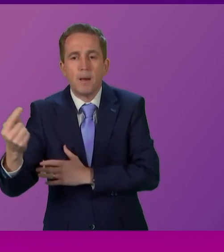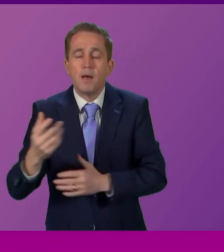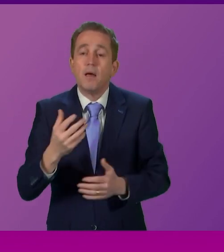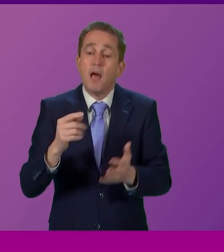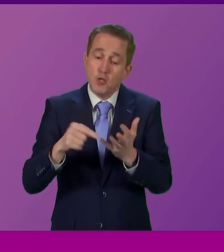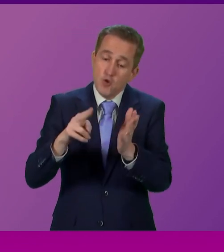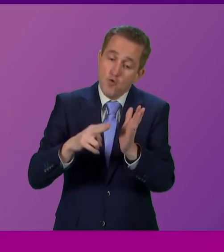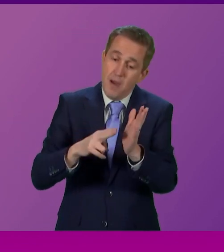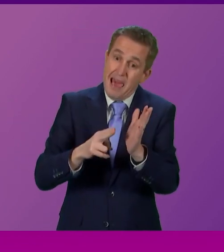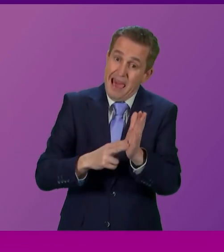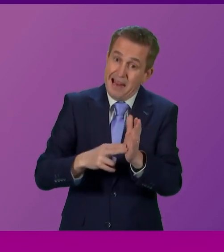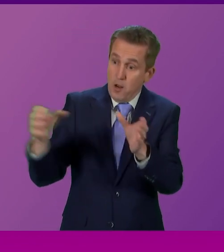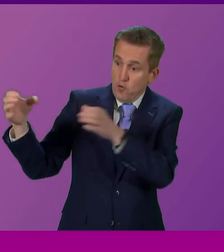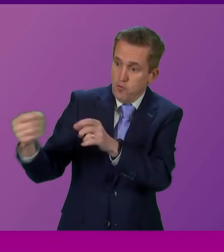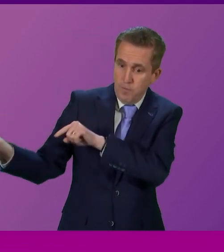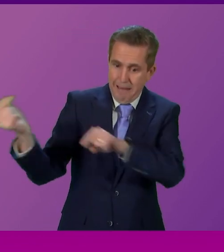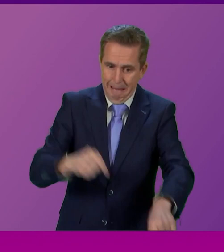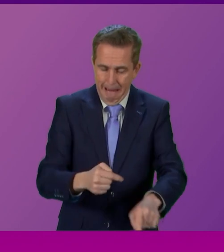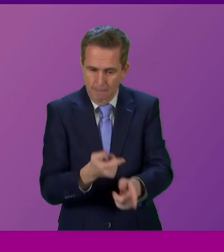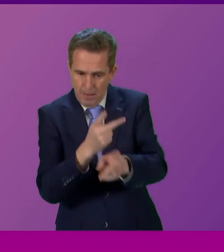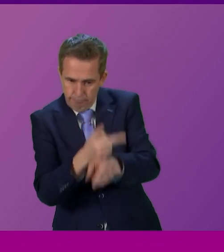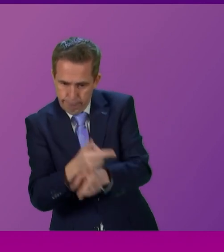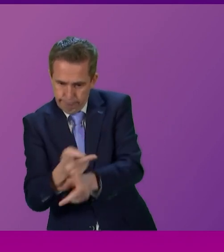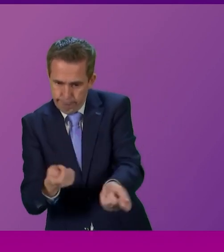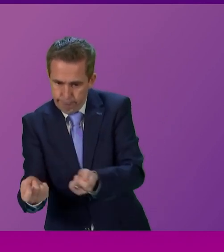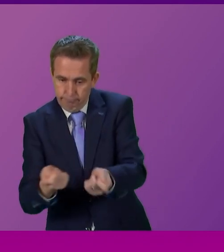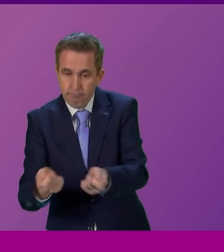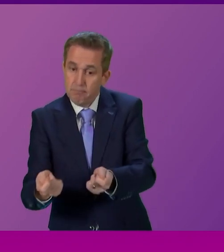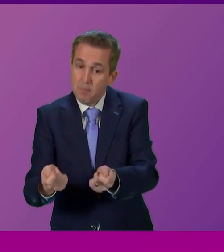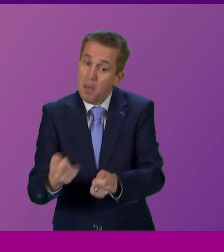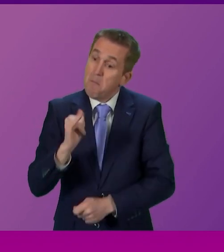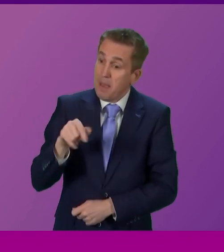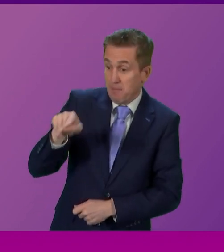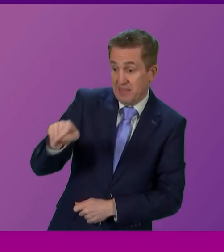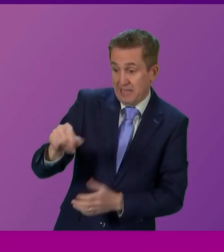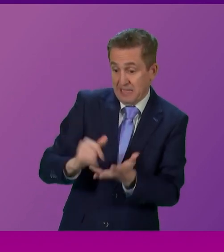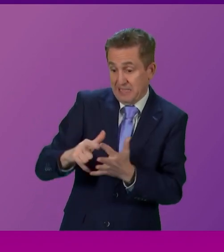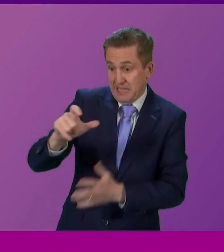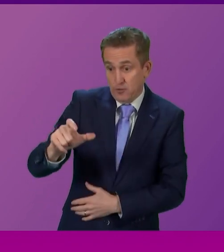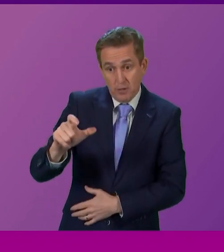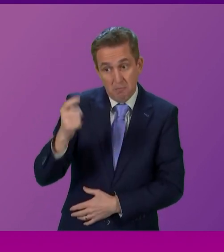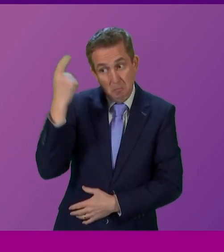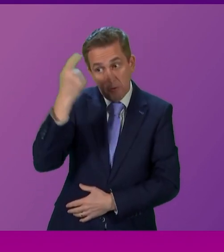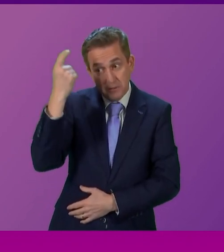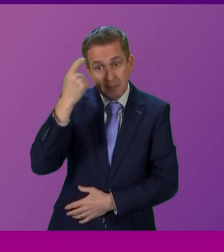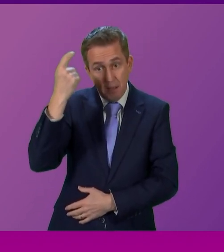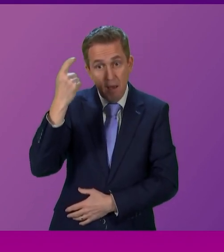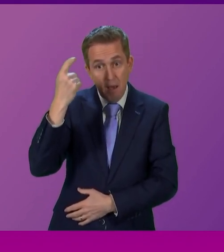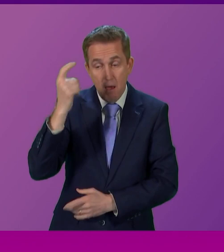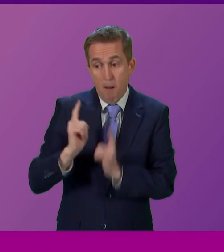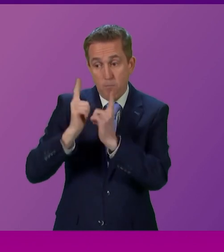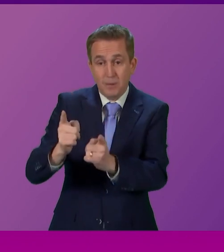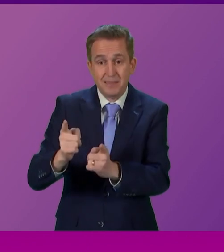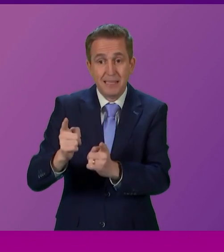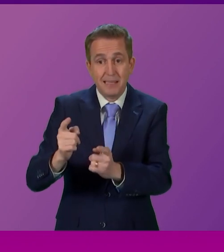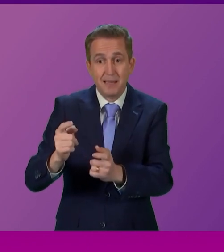transition assistance group. And perhaps the Cabinet Secretary might wish to consider the Scottish Government taking the initiative to appoint